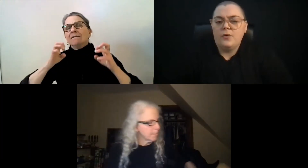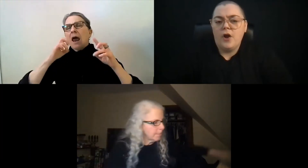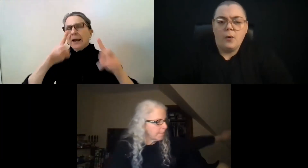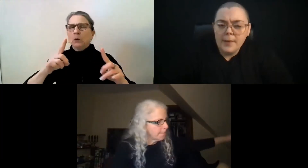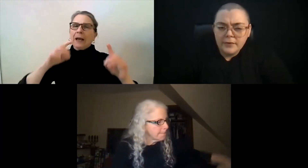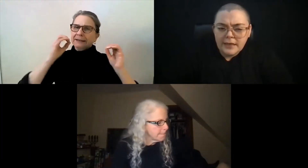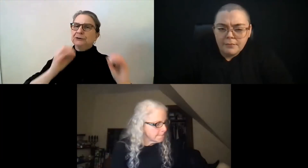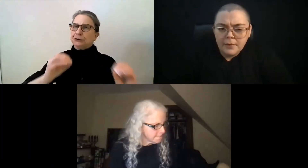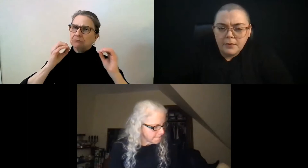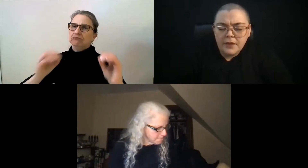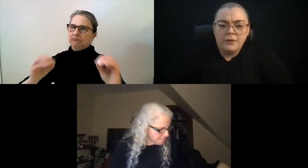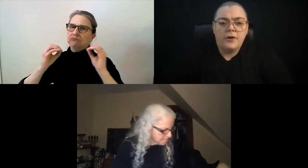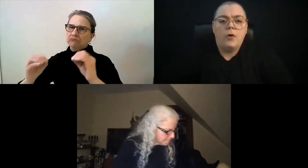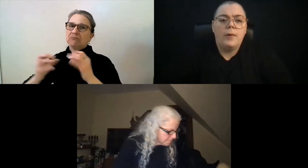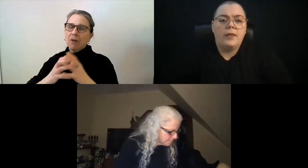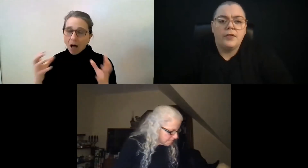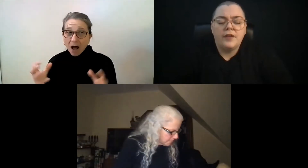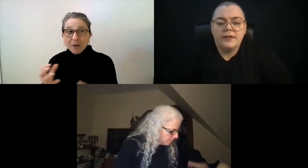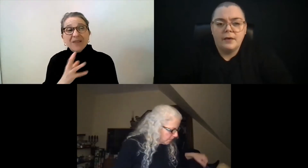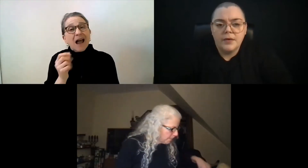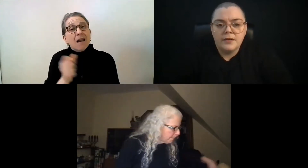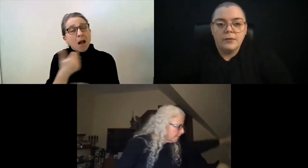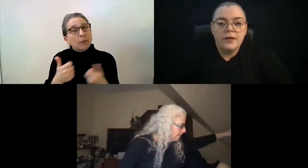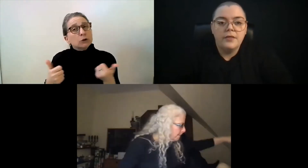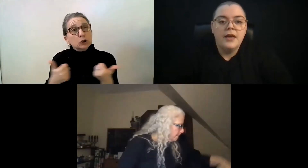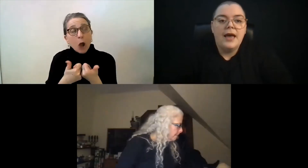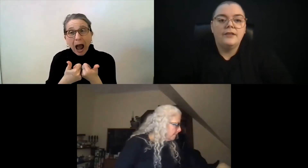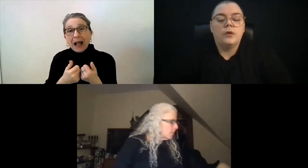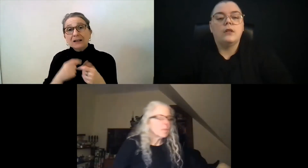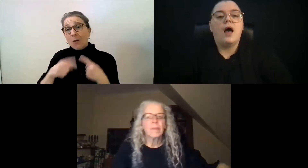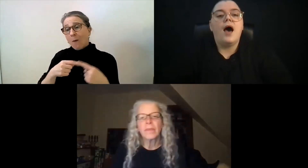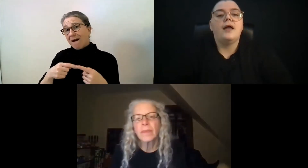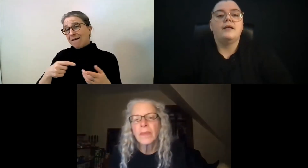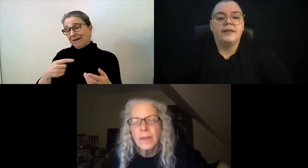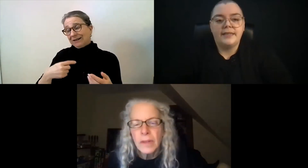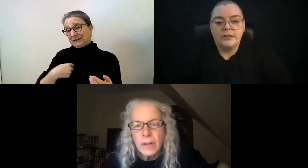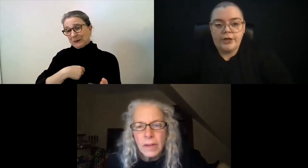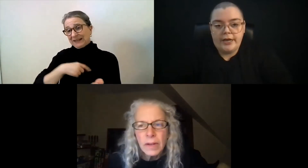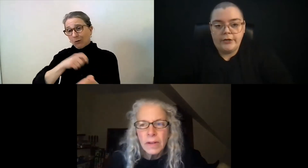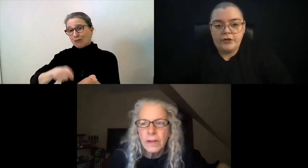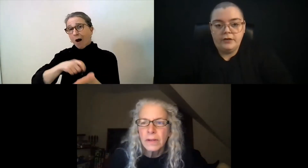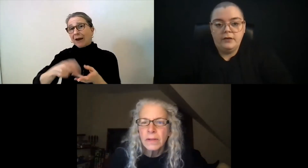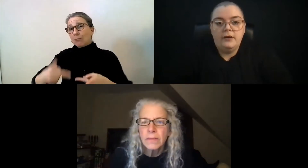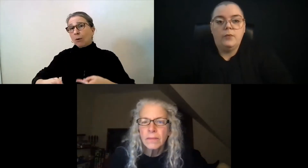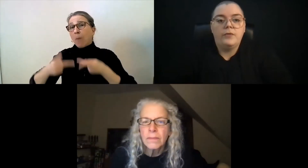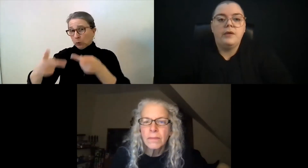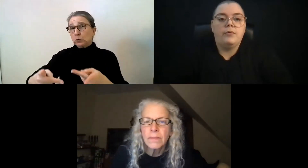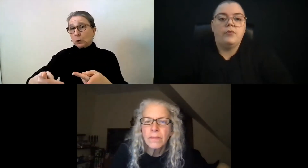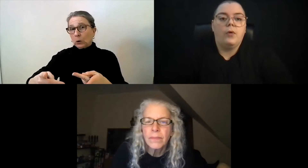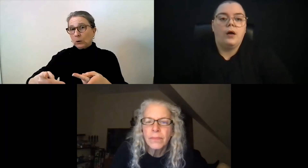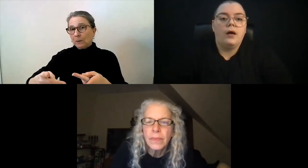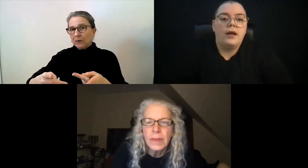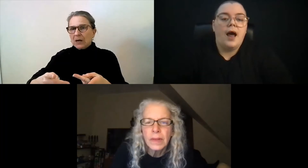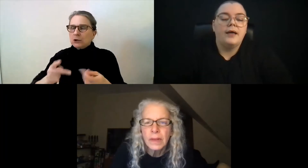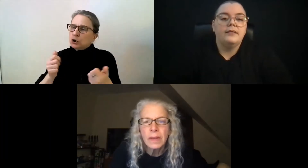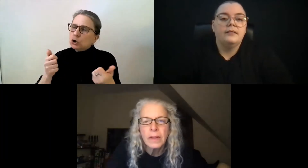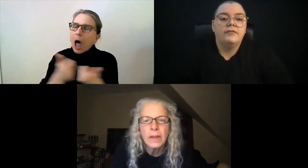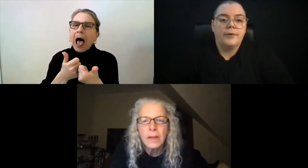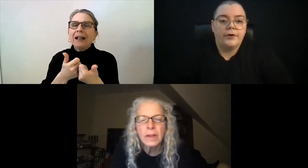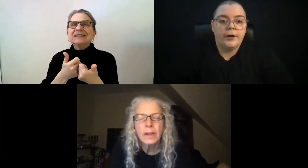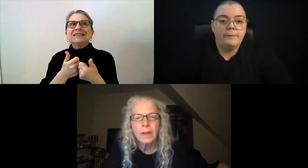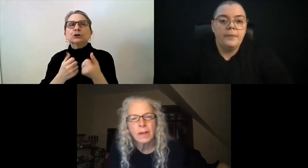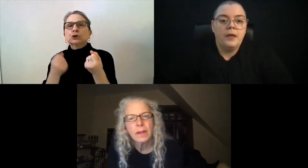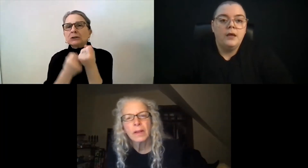They don't know about deaf people. They don't know about the things that we deal with. And so a lot of it is education with people who are not